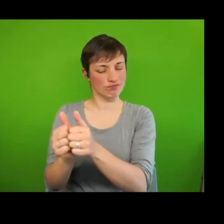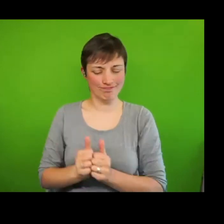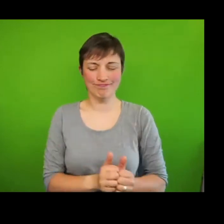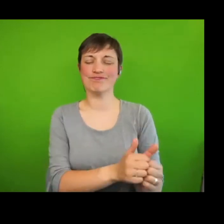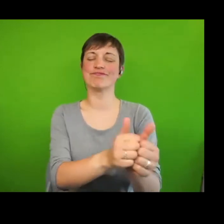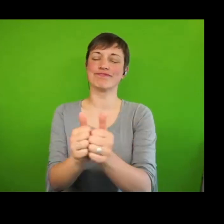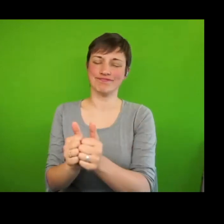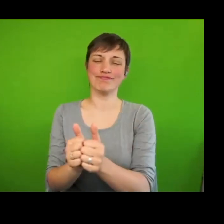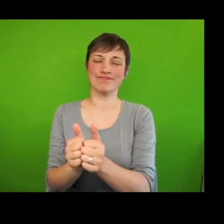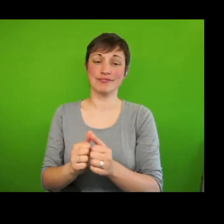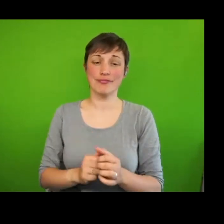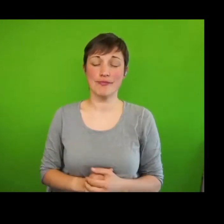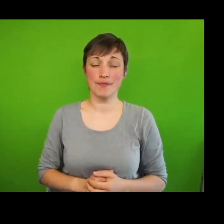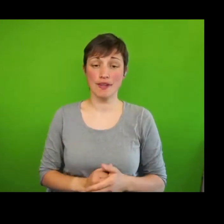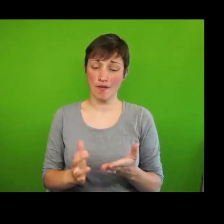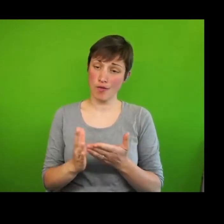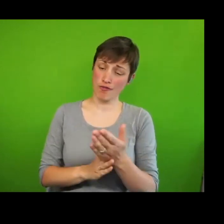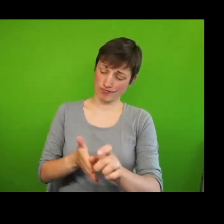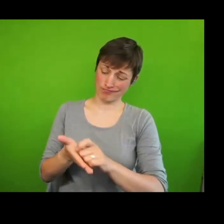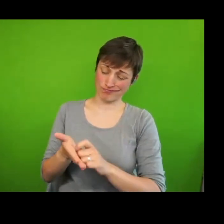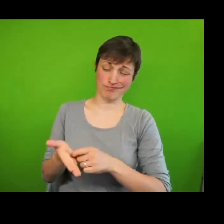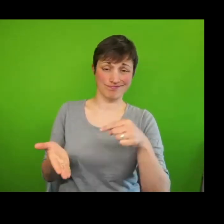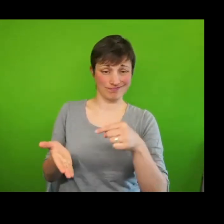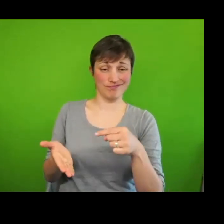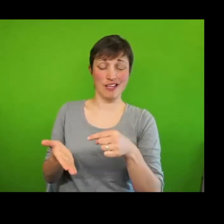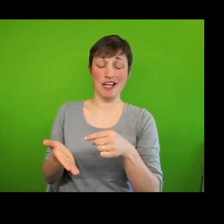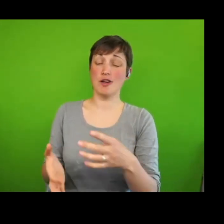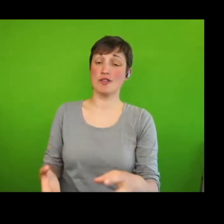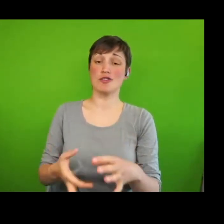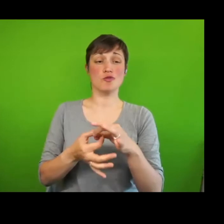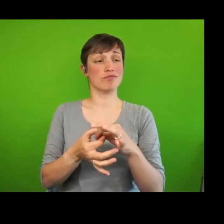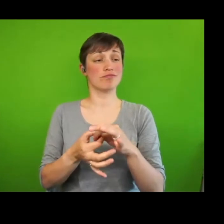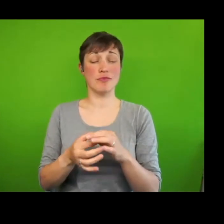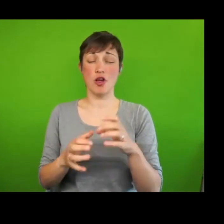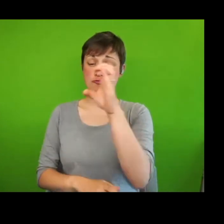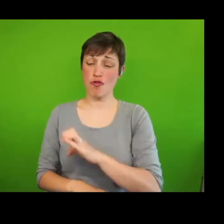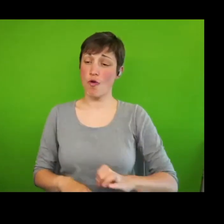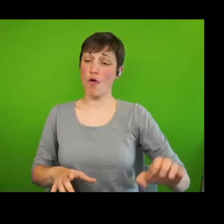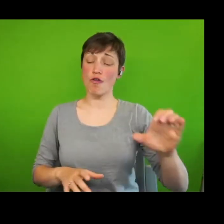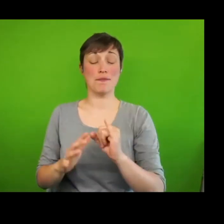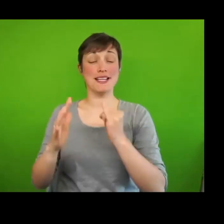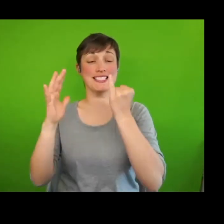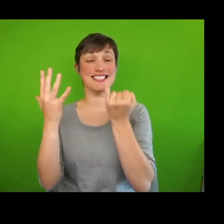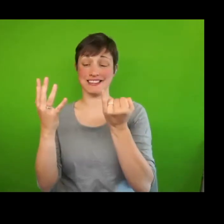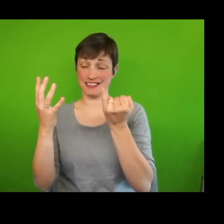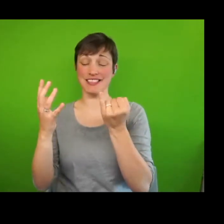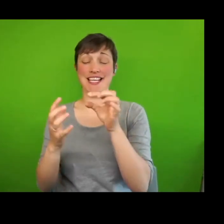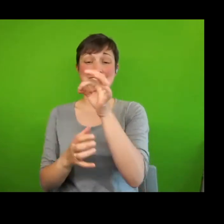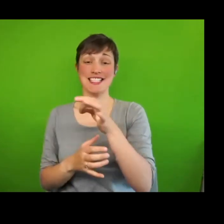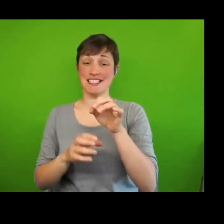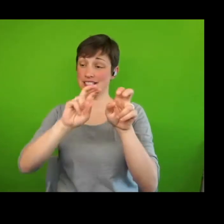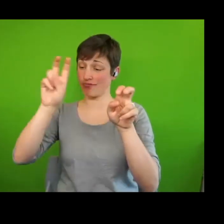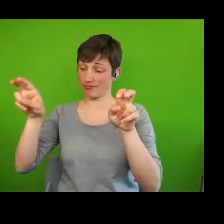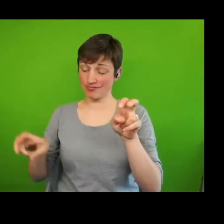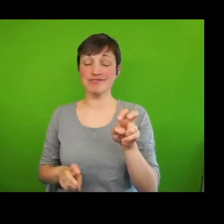Through so doing, York joined six other European cities, which are now recognised recognised as